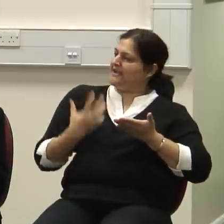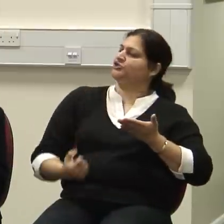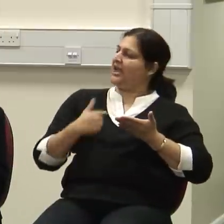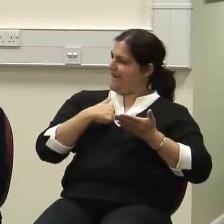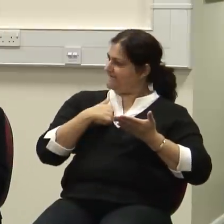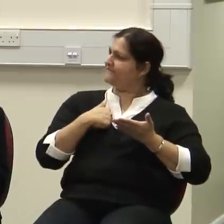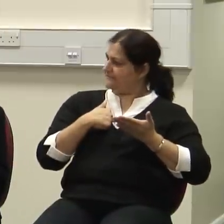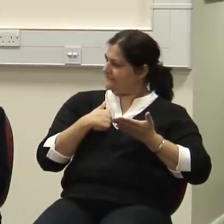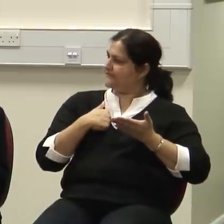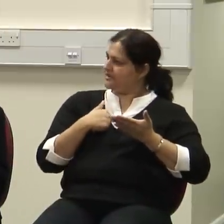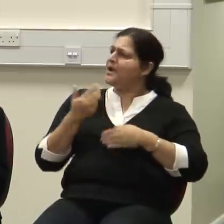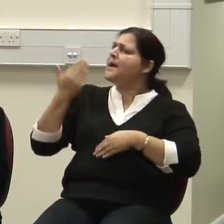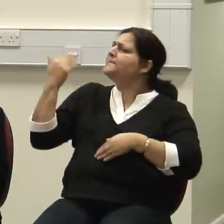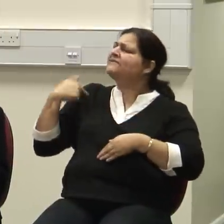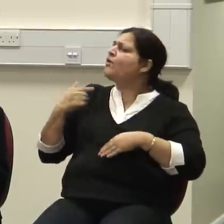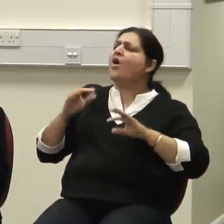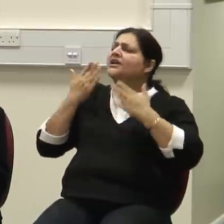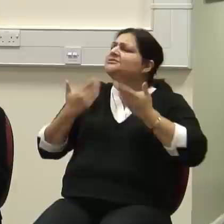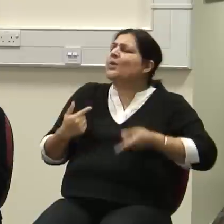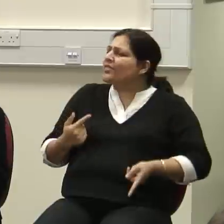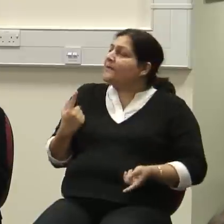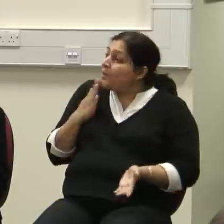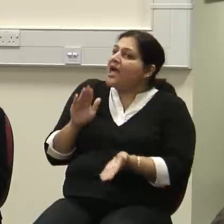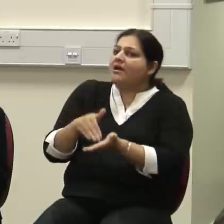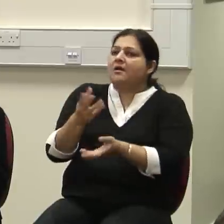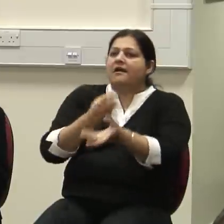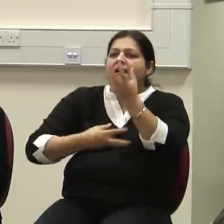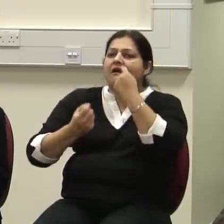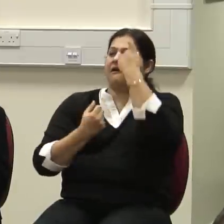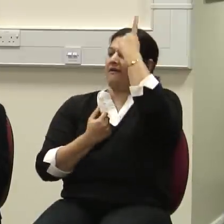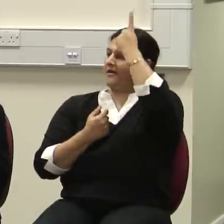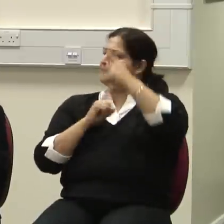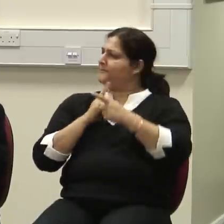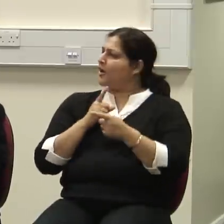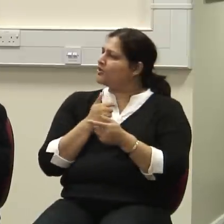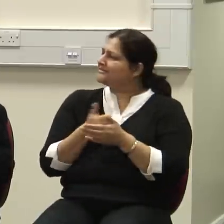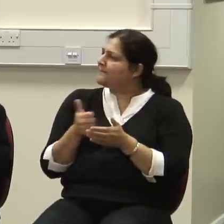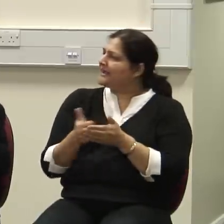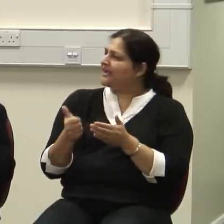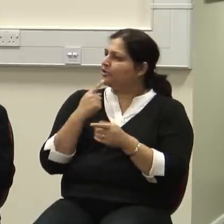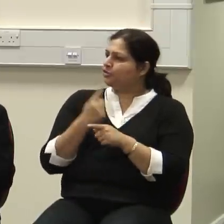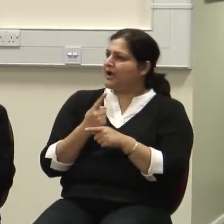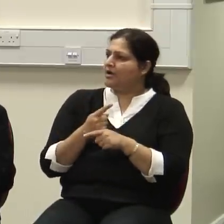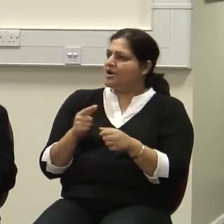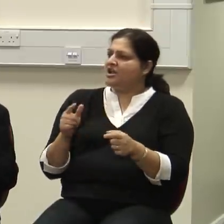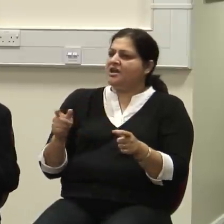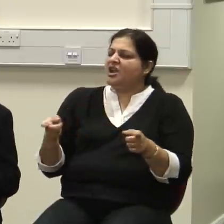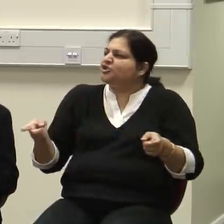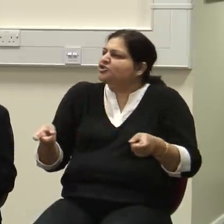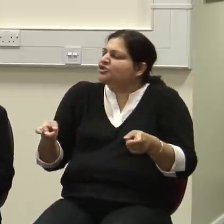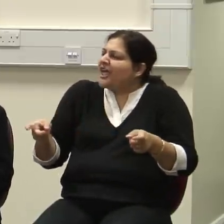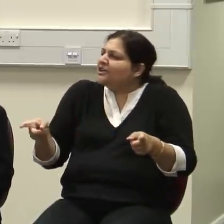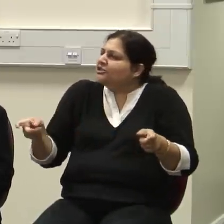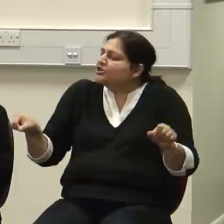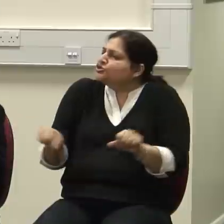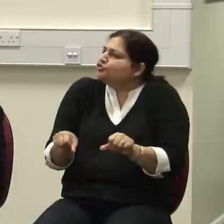before they came. Because a typical symptom is one of constraint. You know, well, typically, a phobia. I can't go into an elevator. I